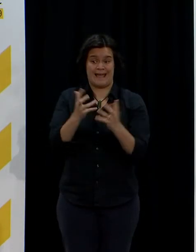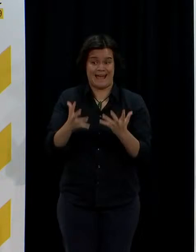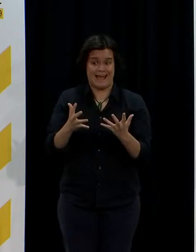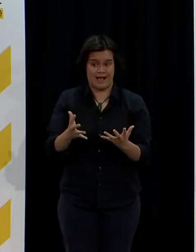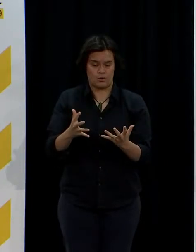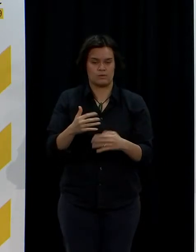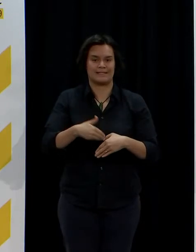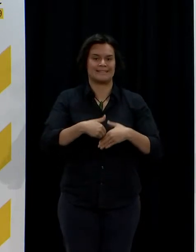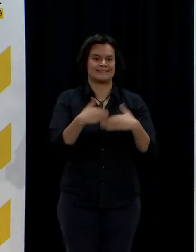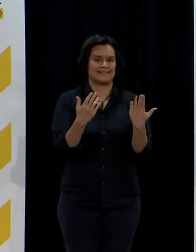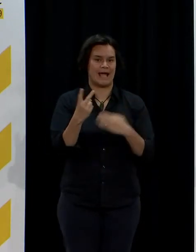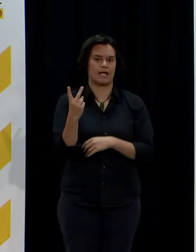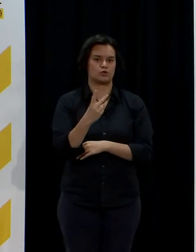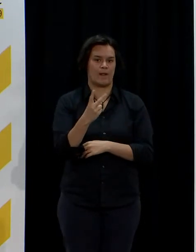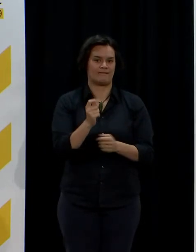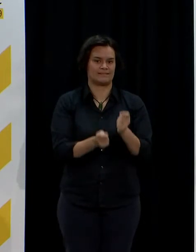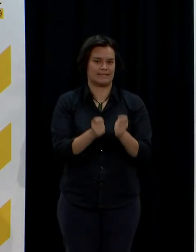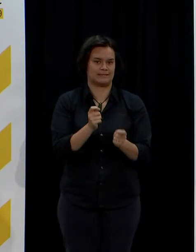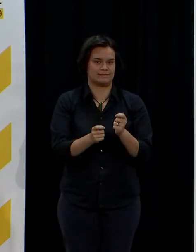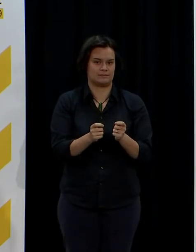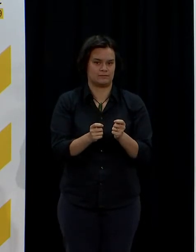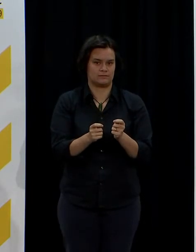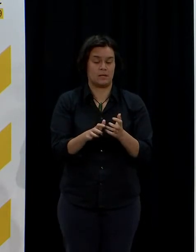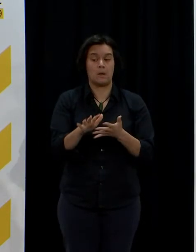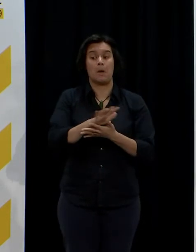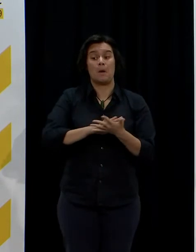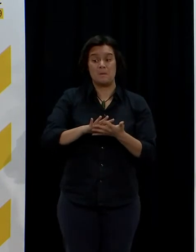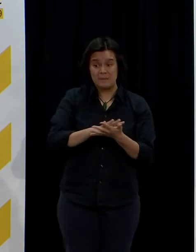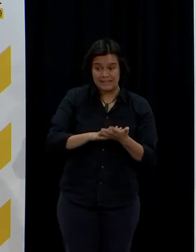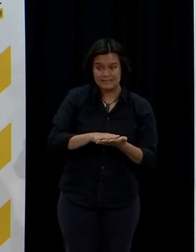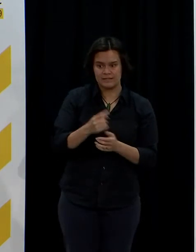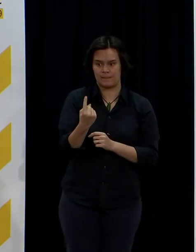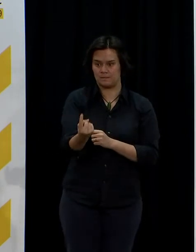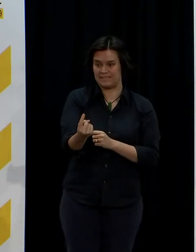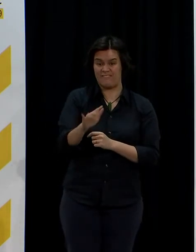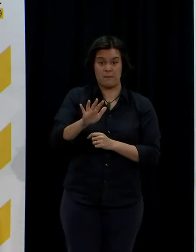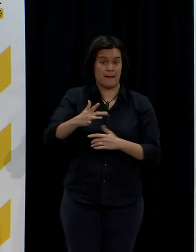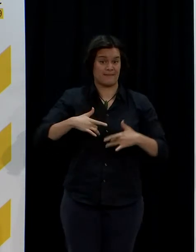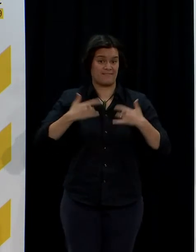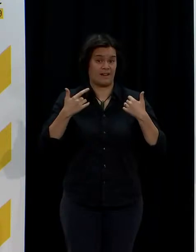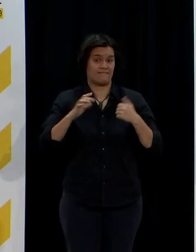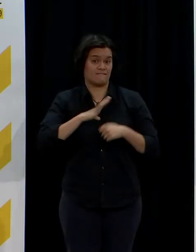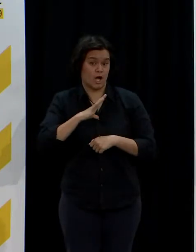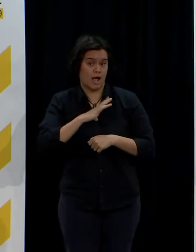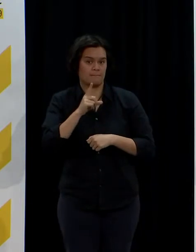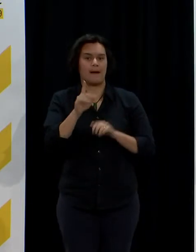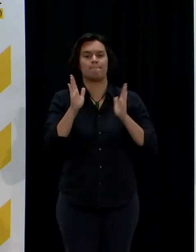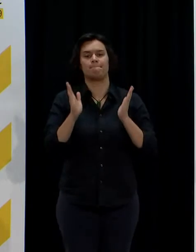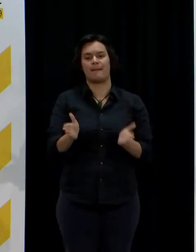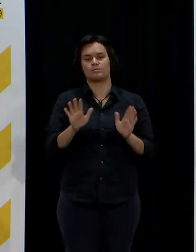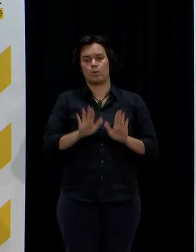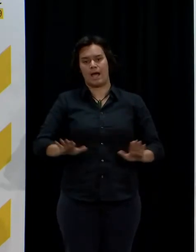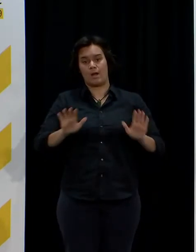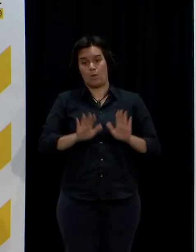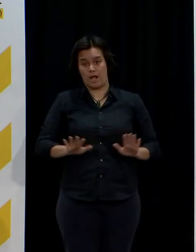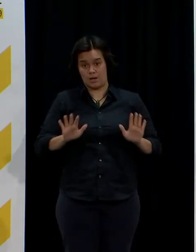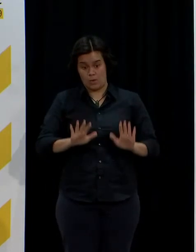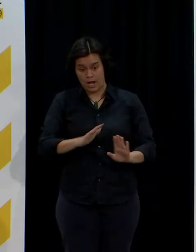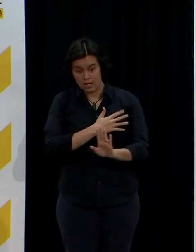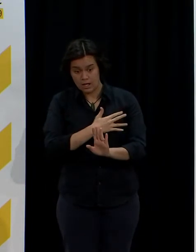might have been people who had been waiting, were still asymptomatic, had their day 12 tests and were found to have been a case that they had been isolated. Is there a natural